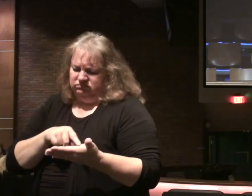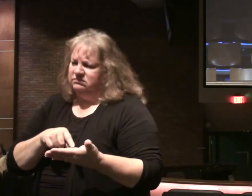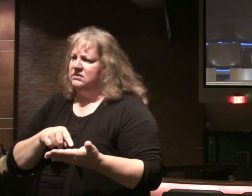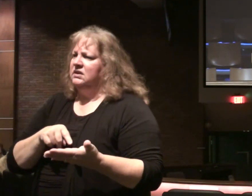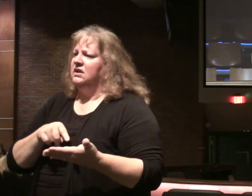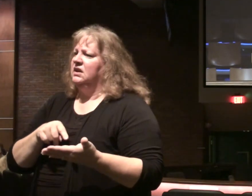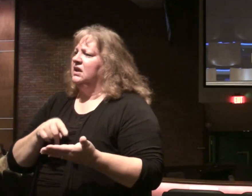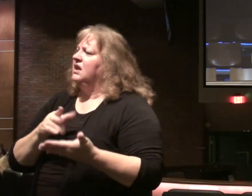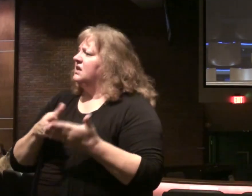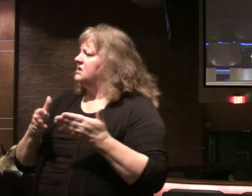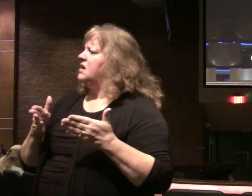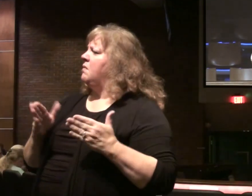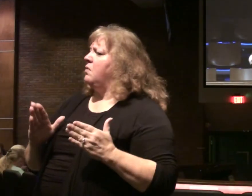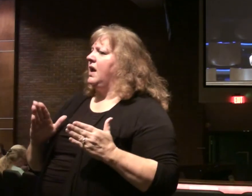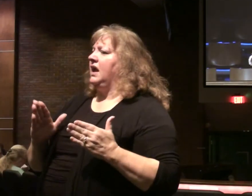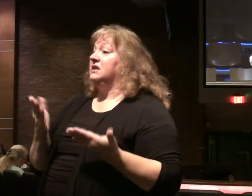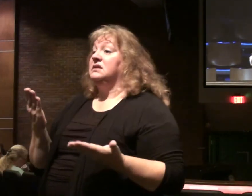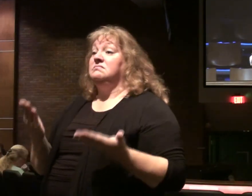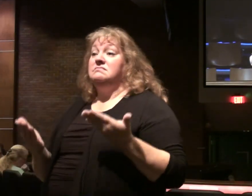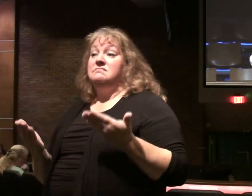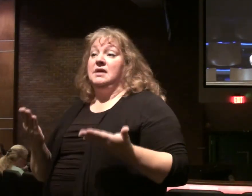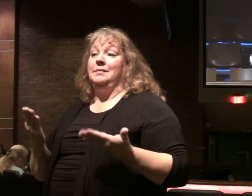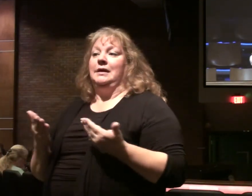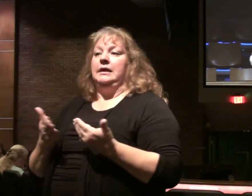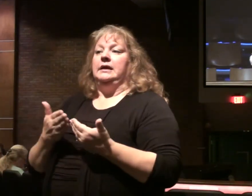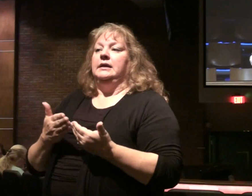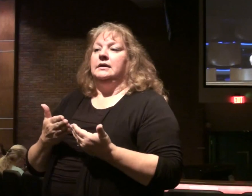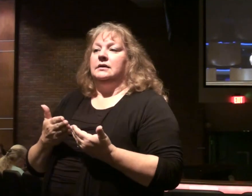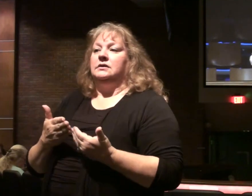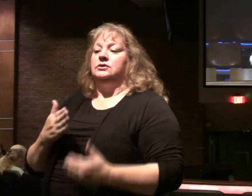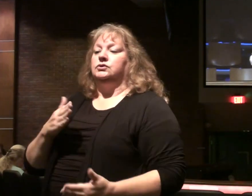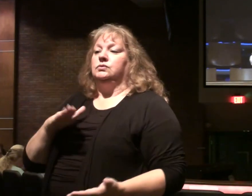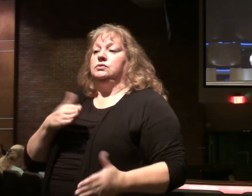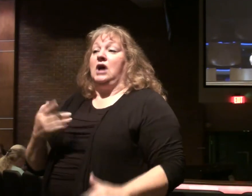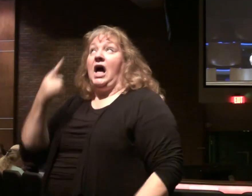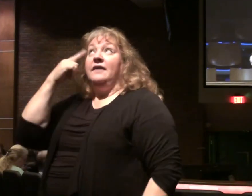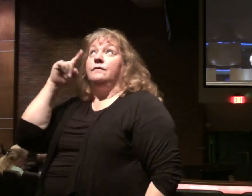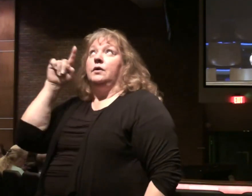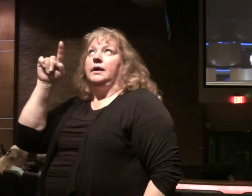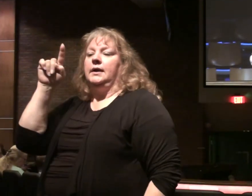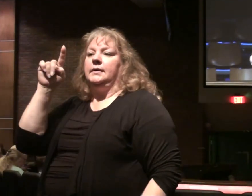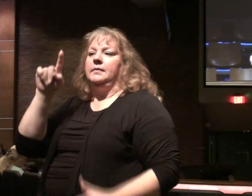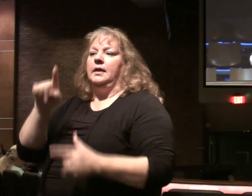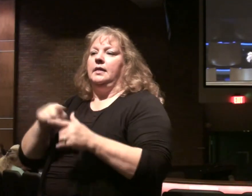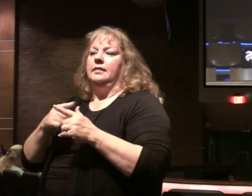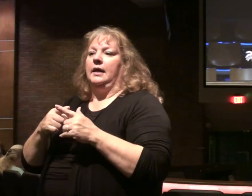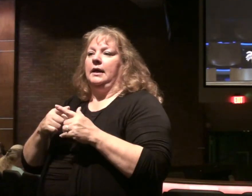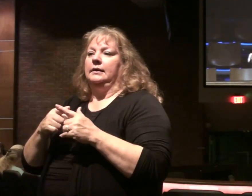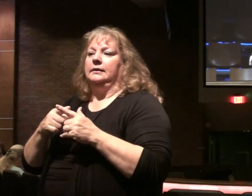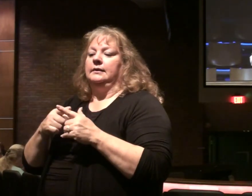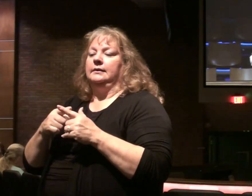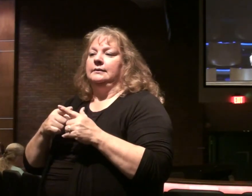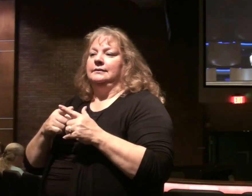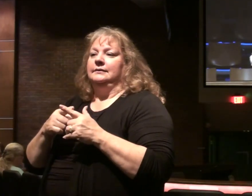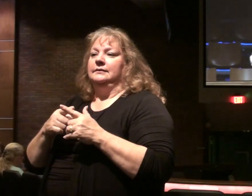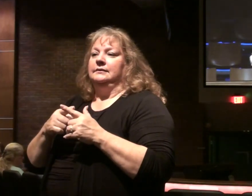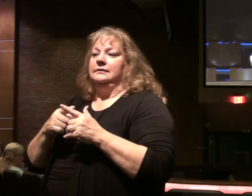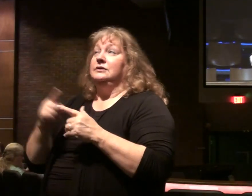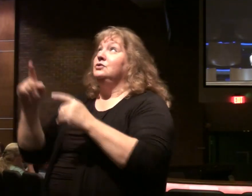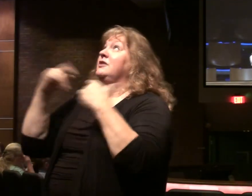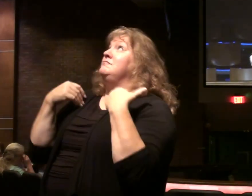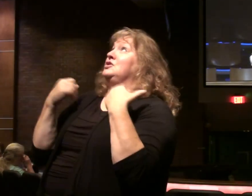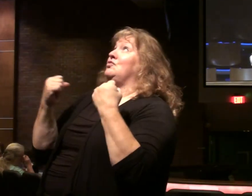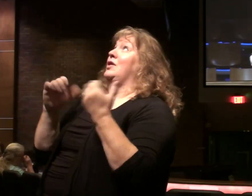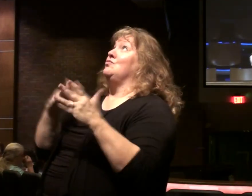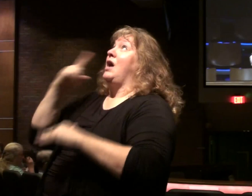He says. In some ways. It might be. Easier to be a martyr. For Jesus Christ. To give your blood. And the Lord. Have a strength in you. To